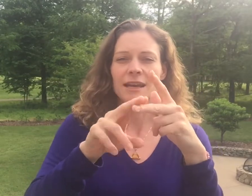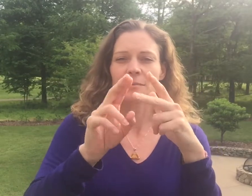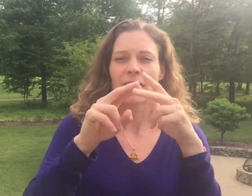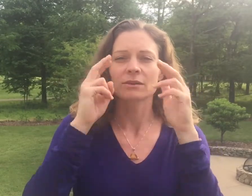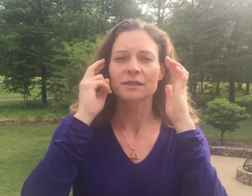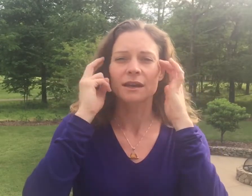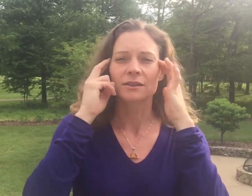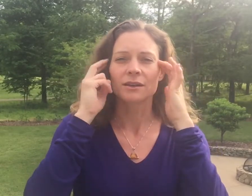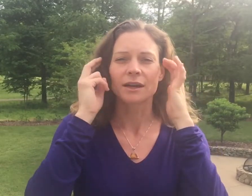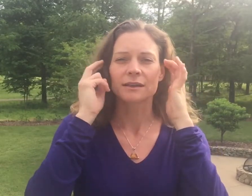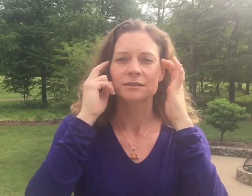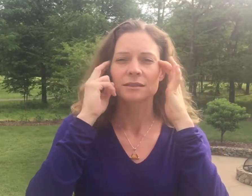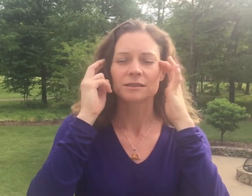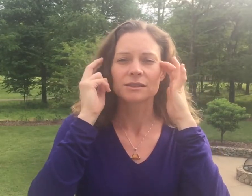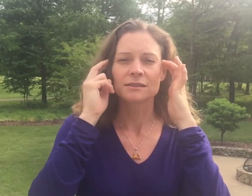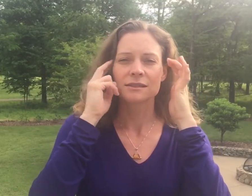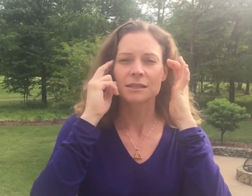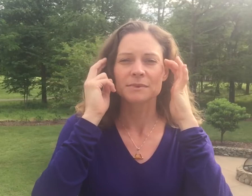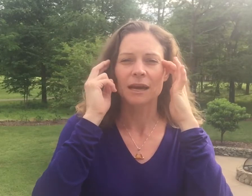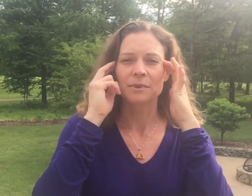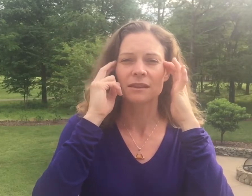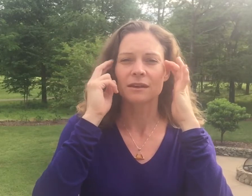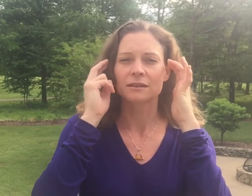tap outside your eye. And just keep tapping there.